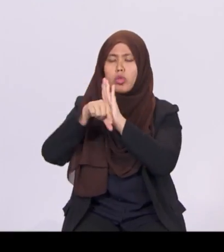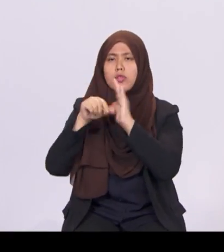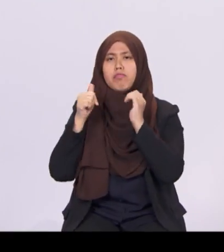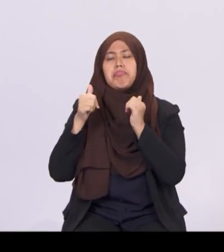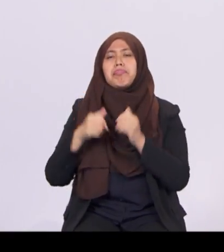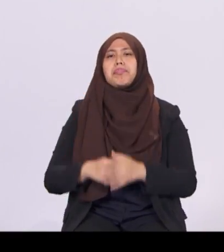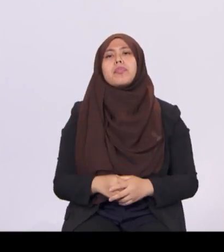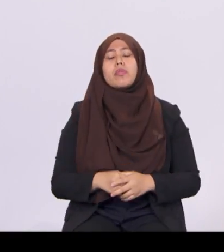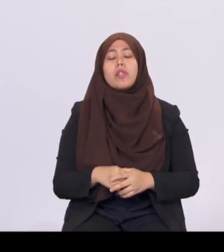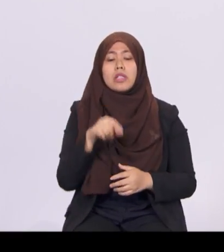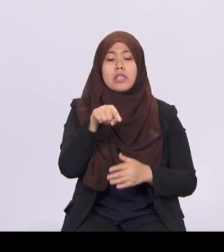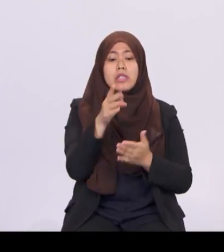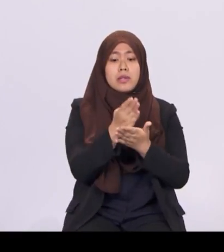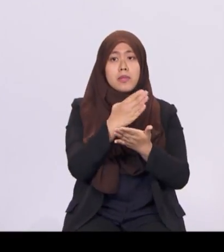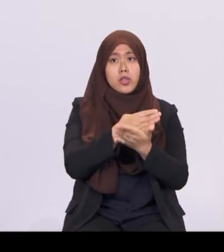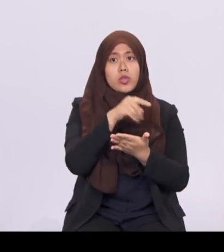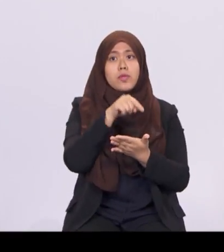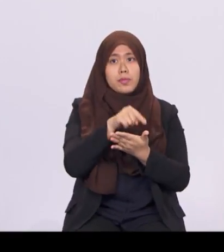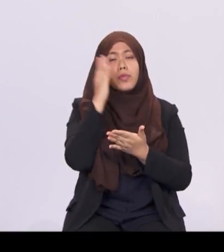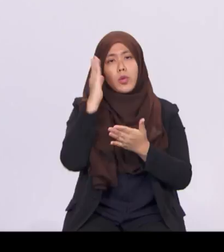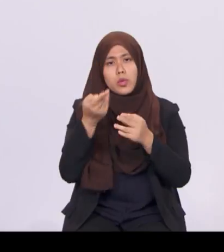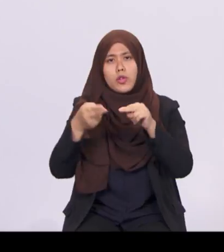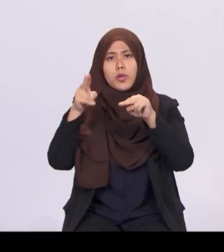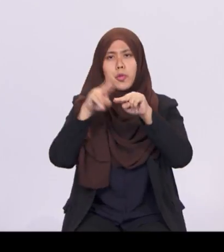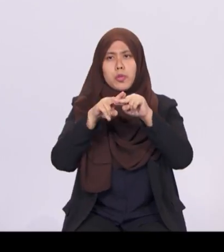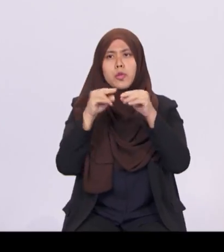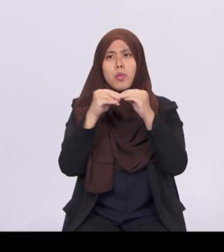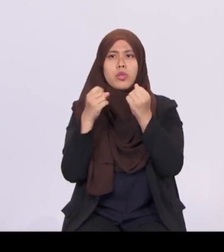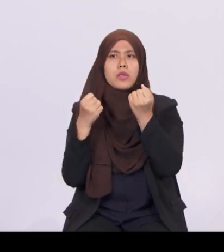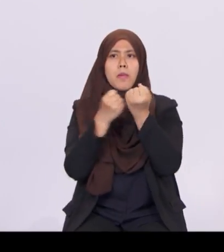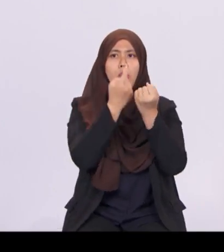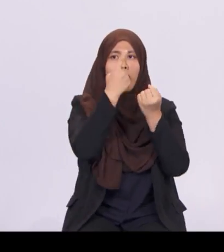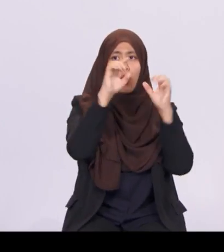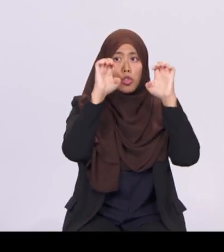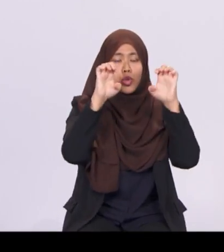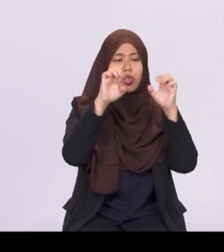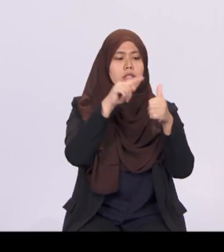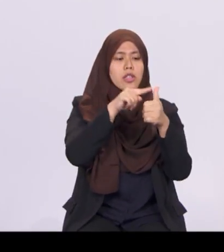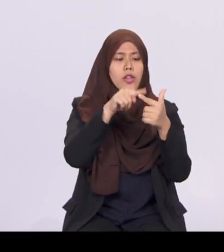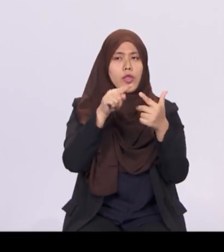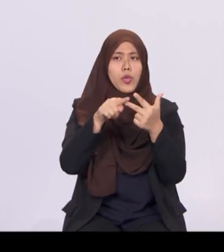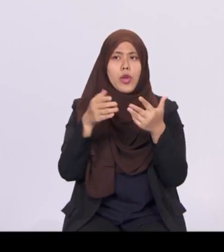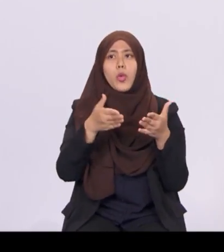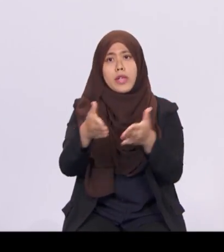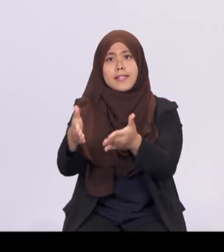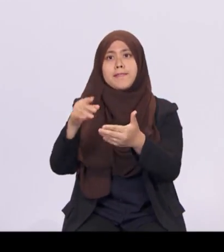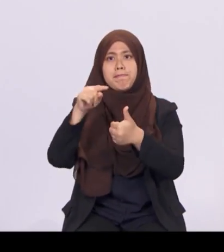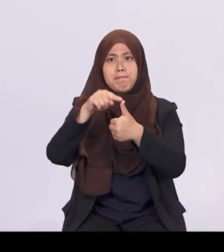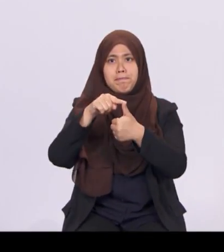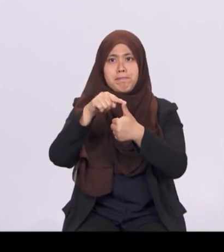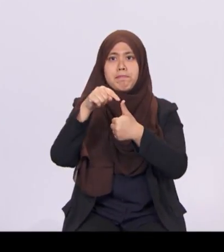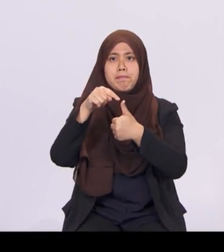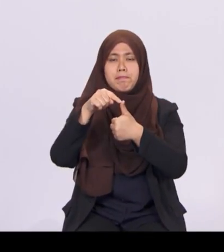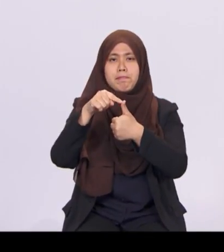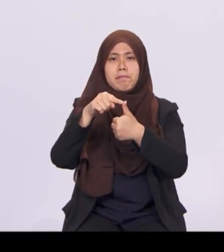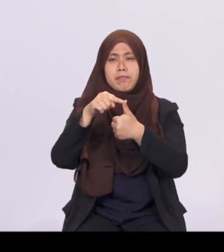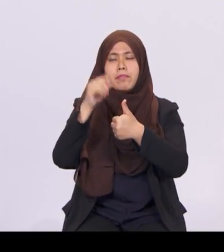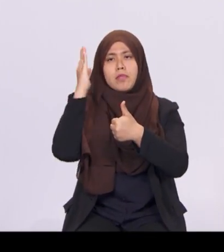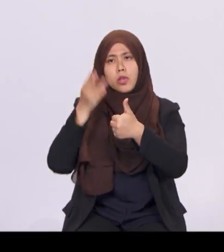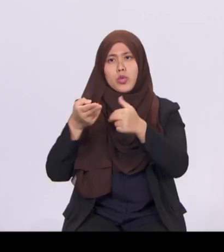This budget will increase support for education in three ways. First, we will increase the annual EduSafe